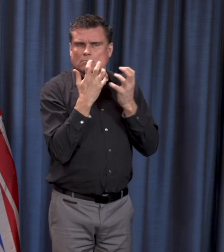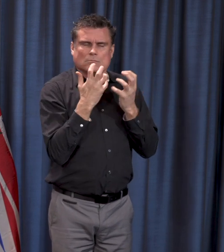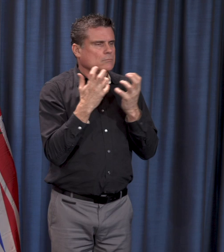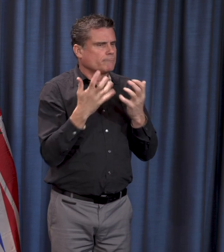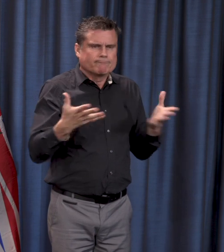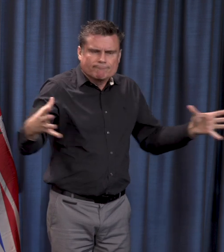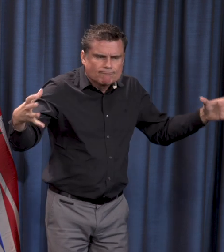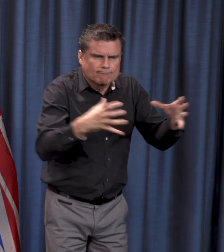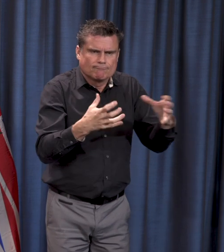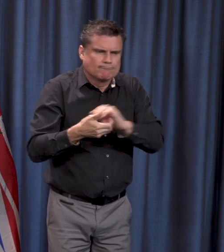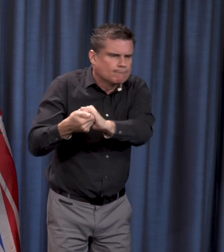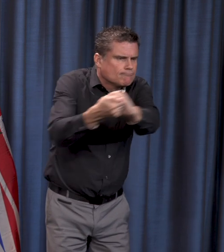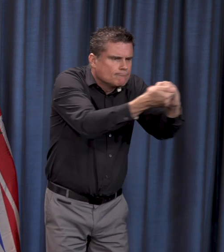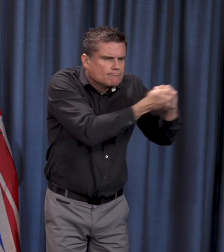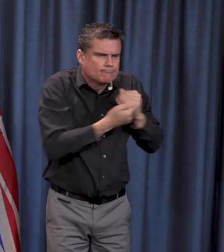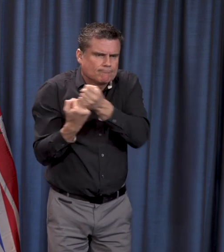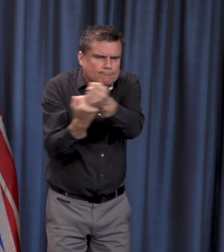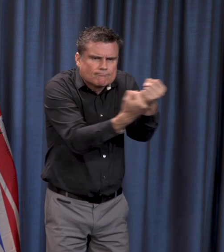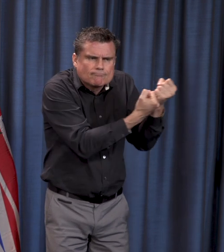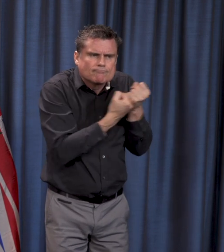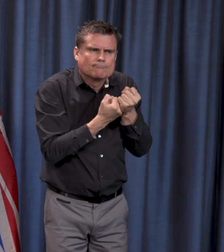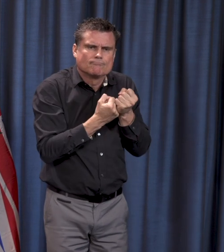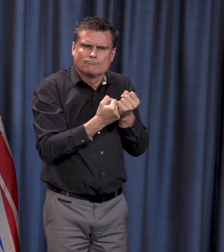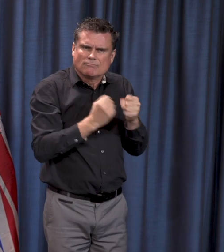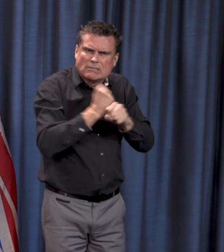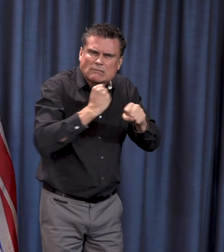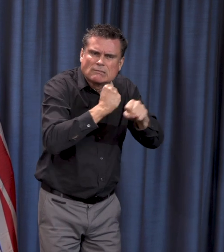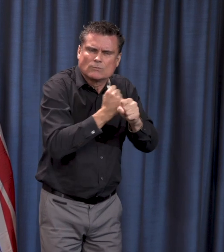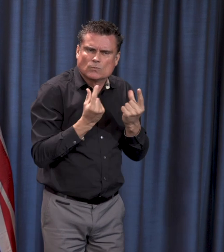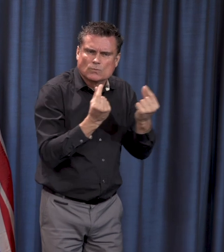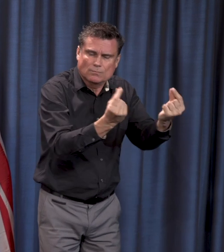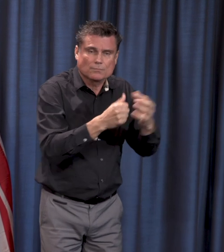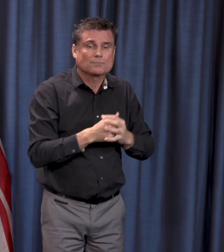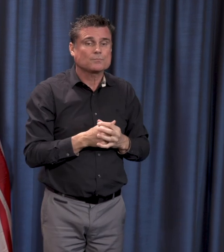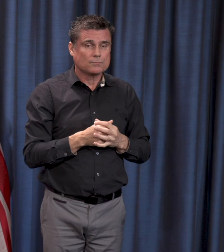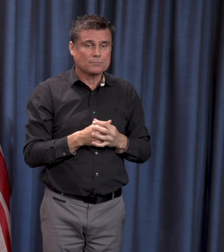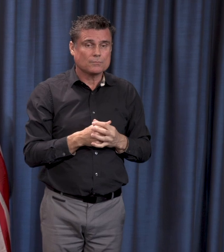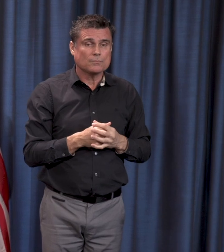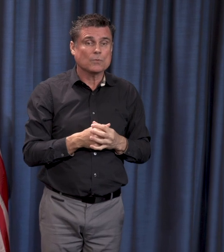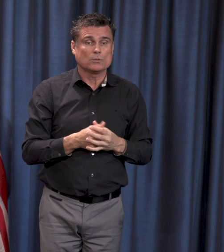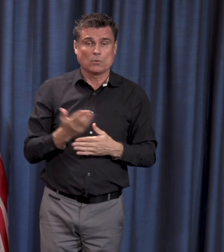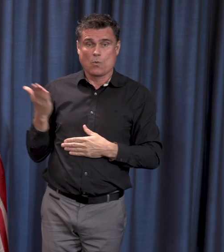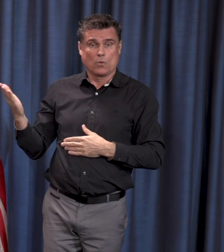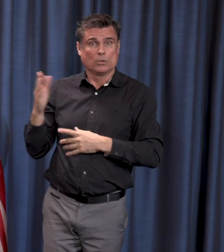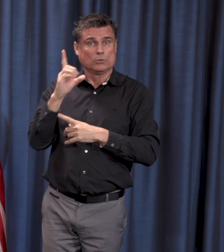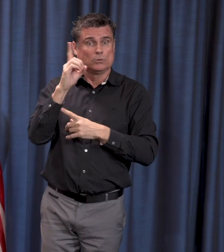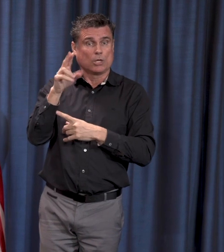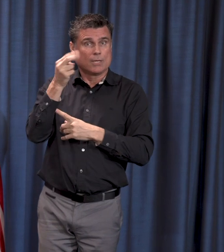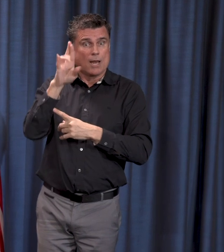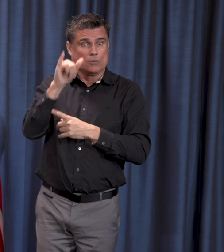in an effort to put into place the orders of Dr. Henry and her colleagues.